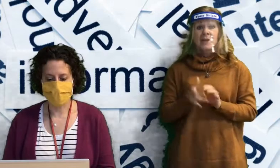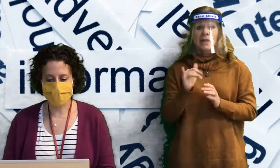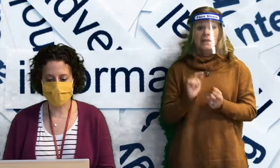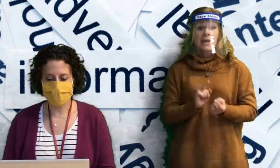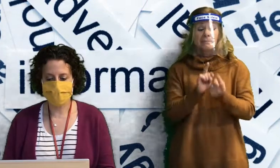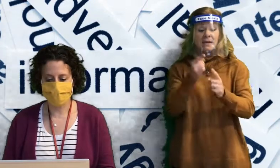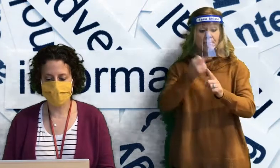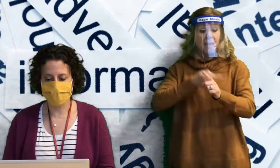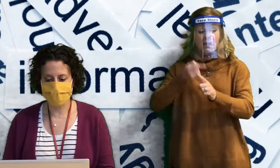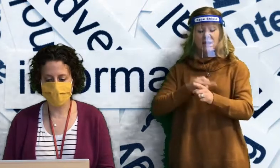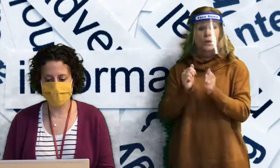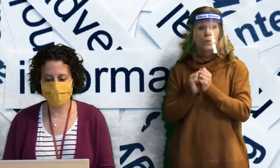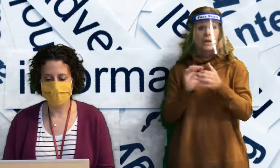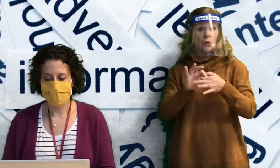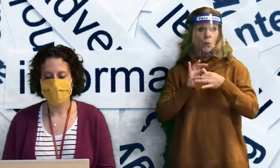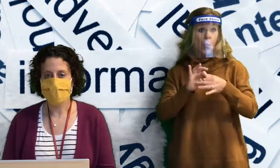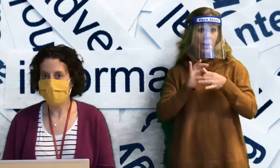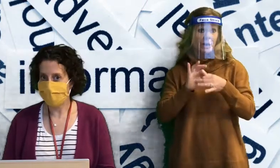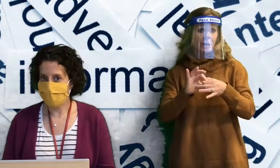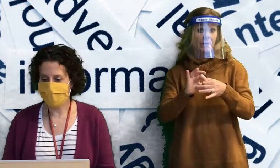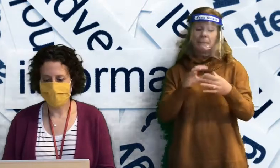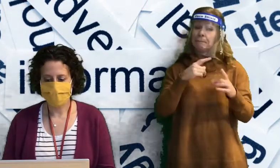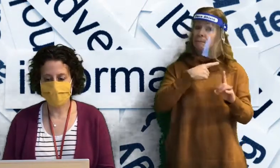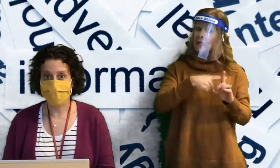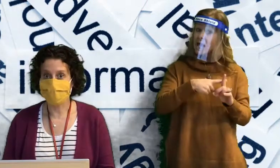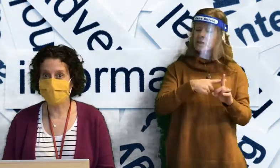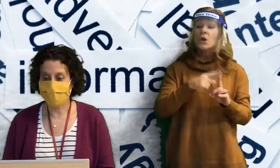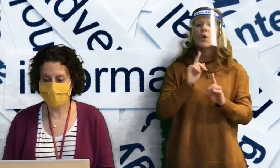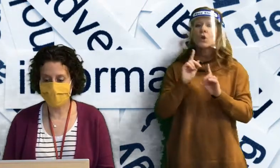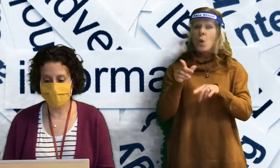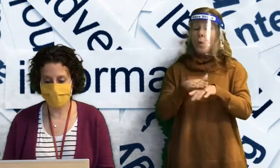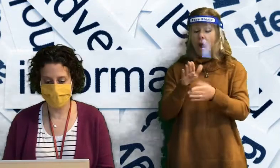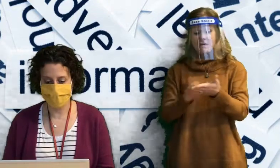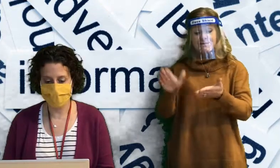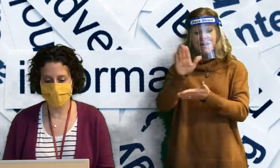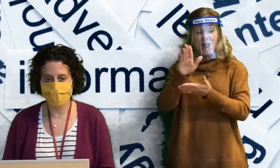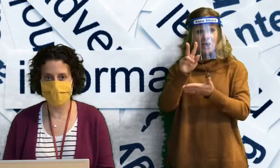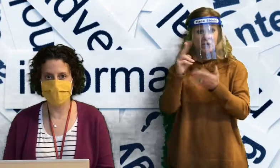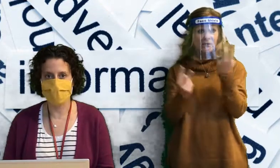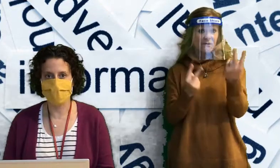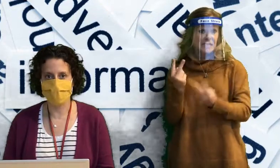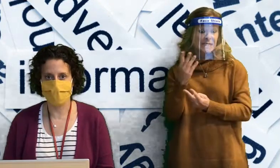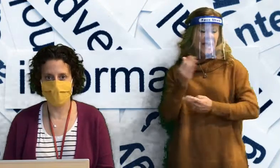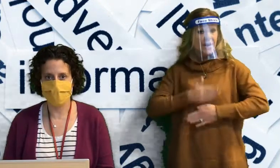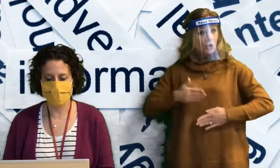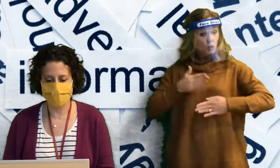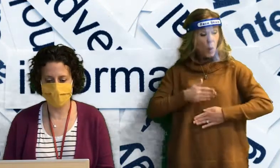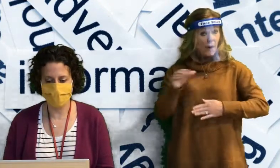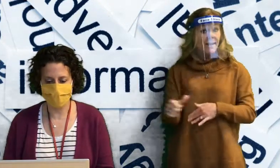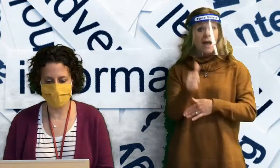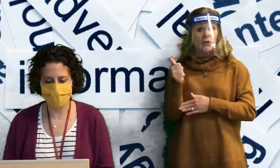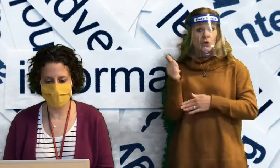meet monthly with a coordinator, plus go on college visits and enjoy other